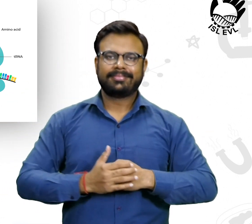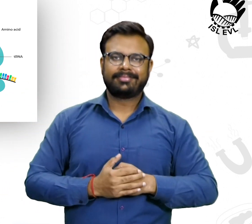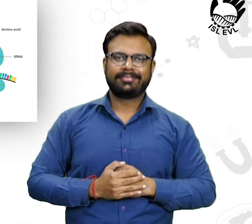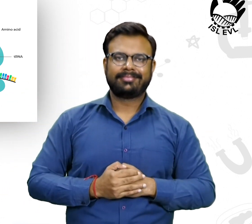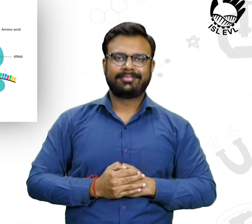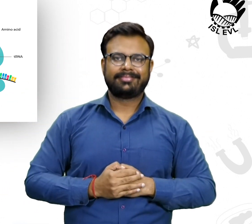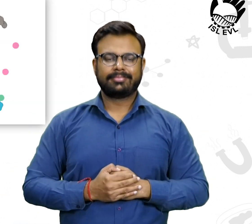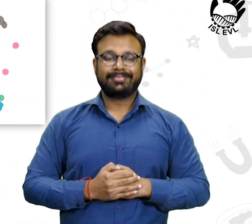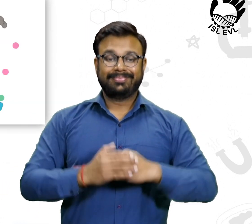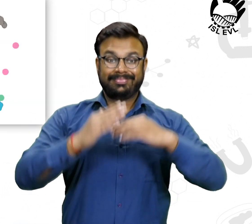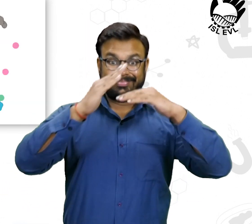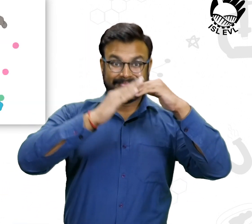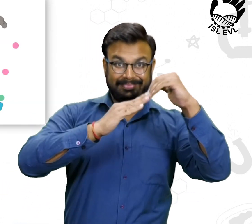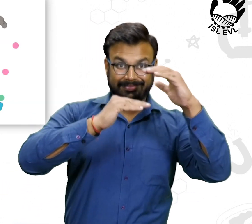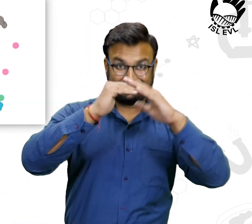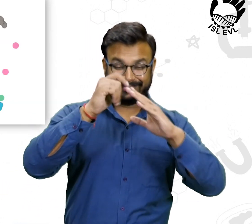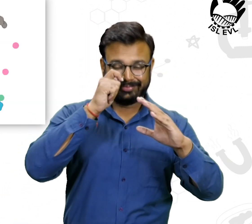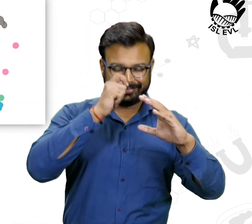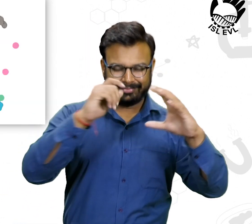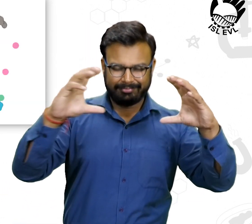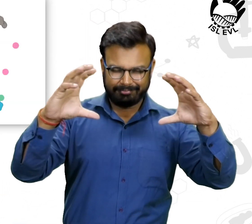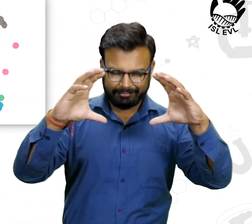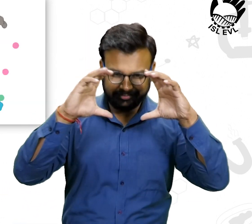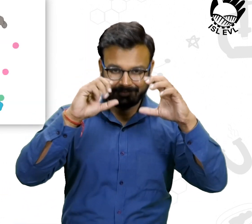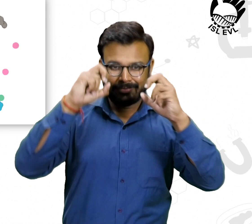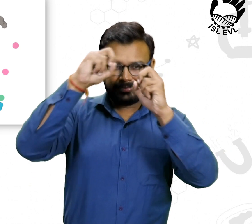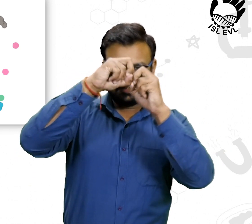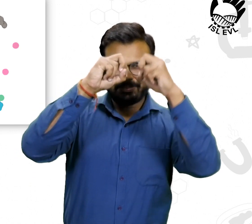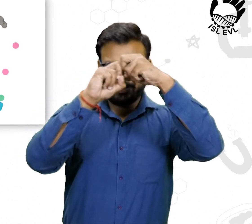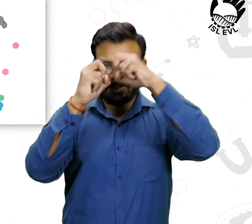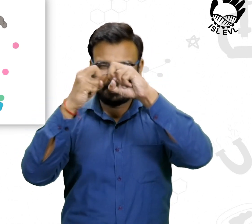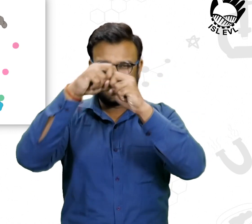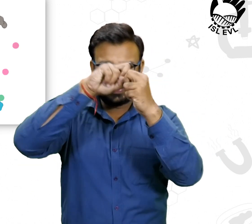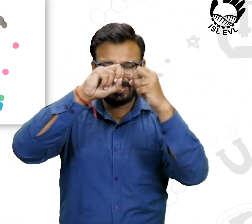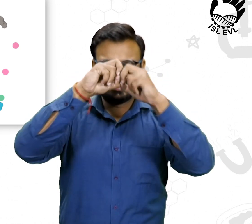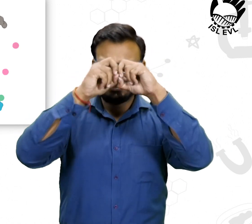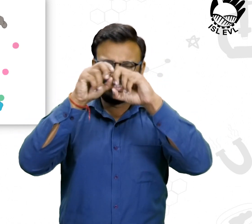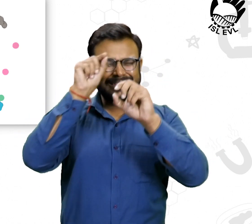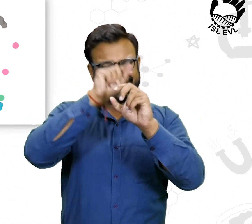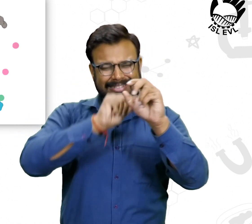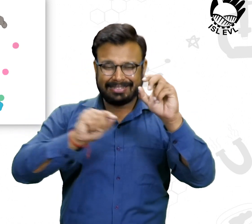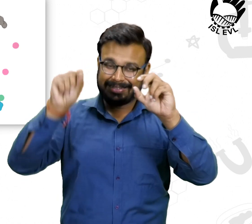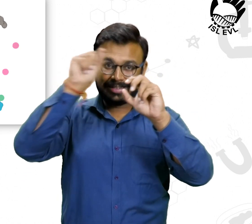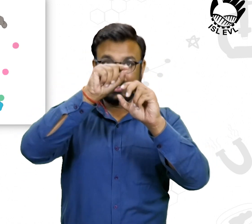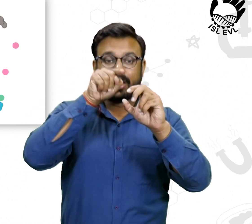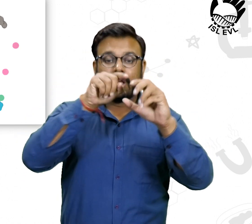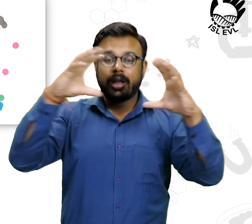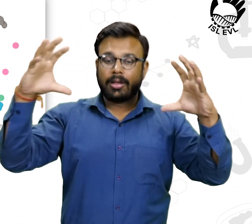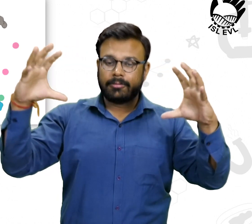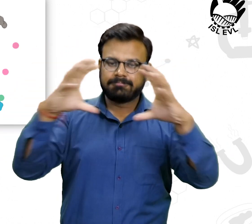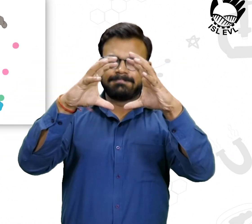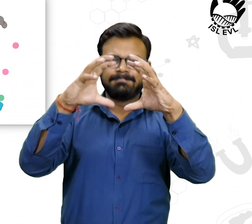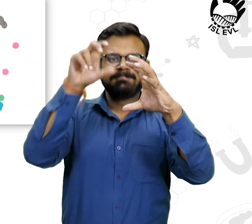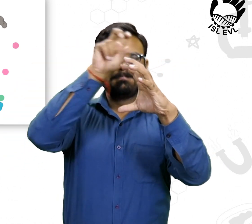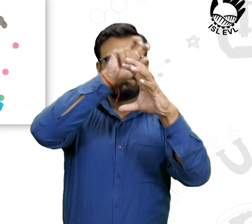A chopping machine with fine sensors of microstructures, known